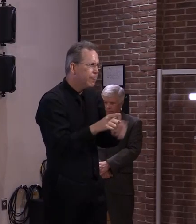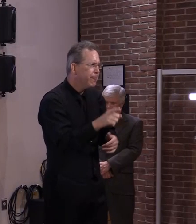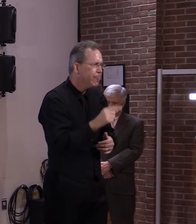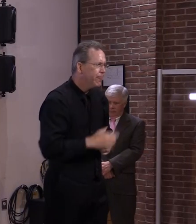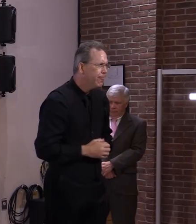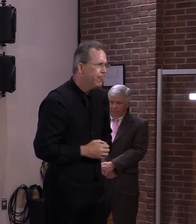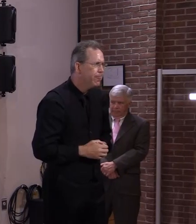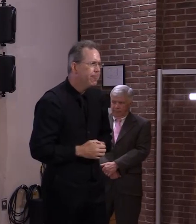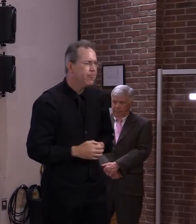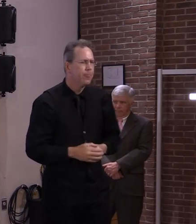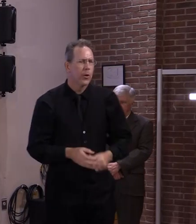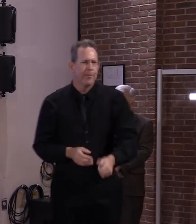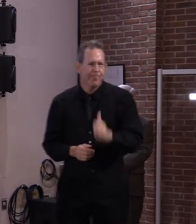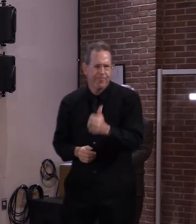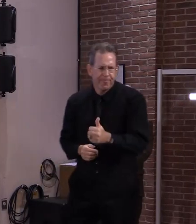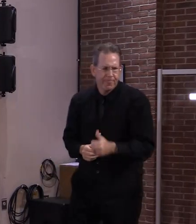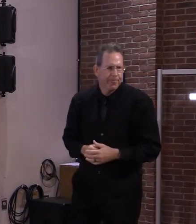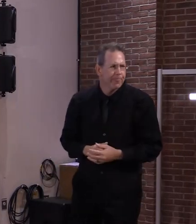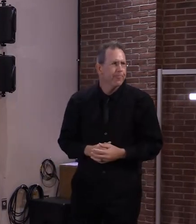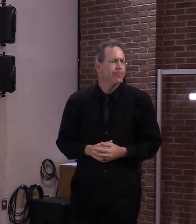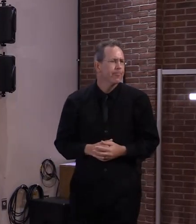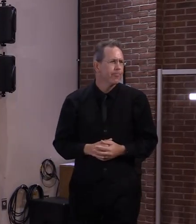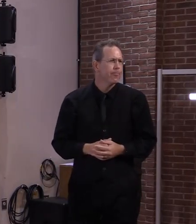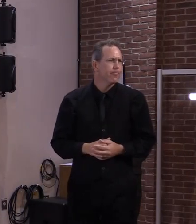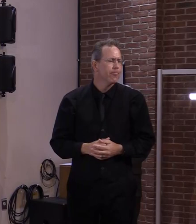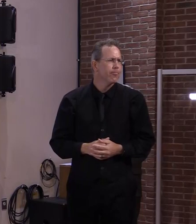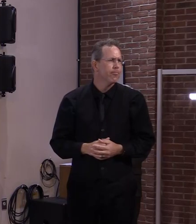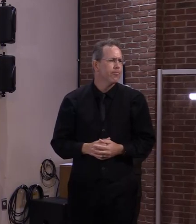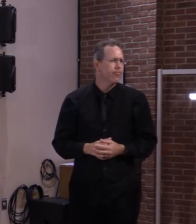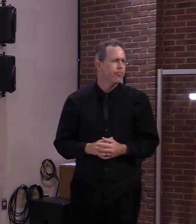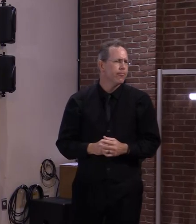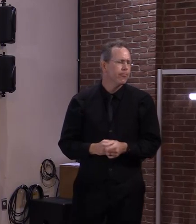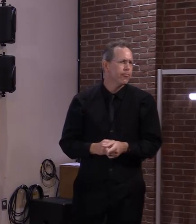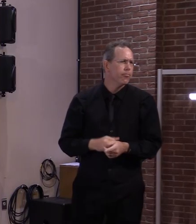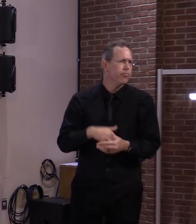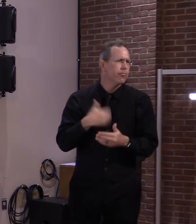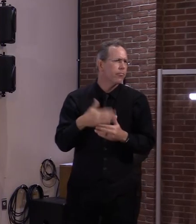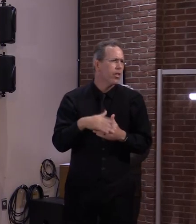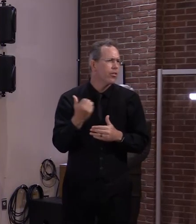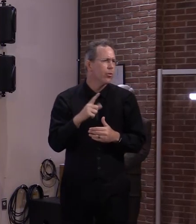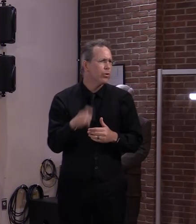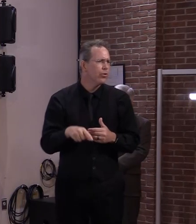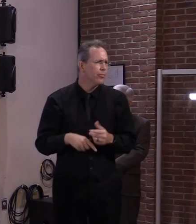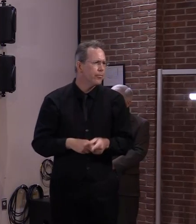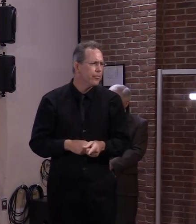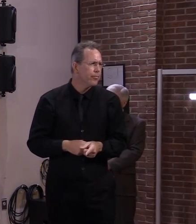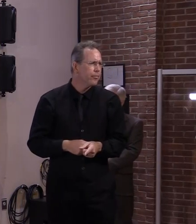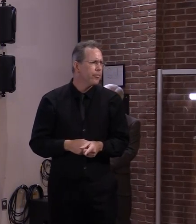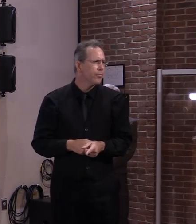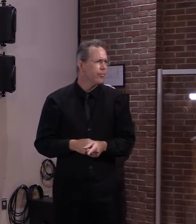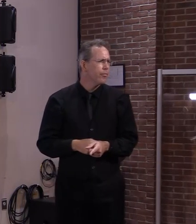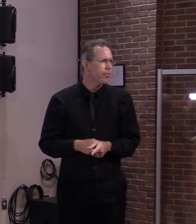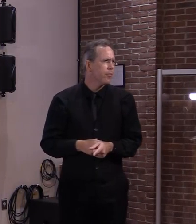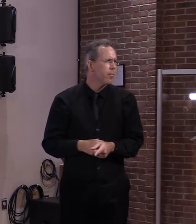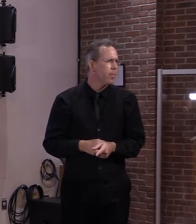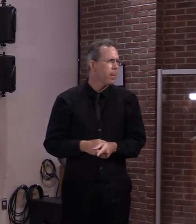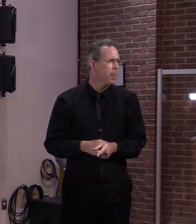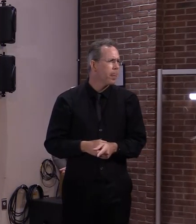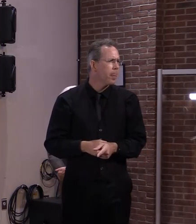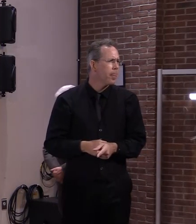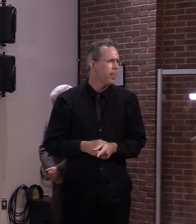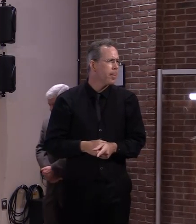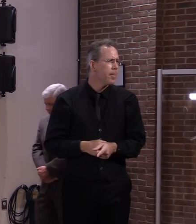well off of the northern part especially there are other medical services other in new hampshire and coldbrook so that would make sense